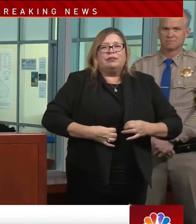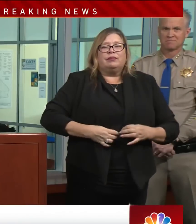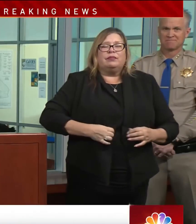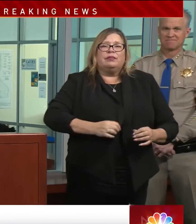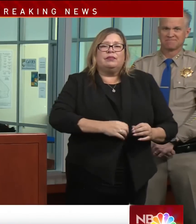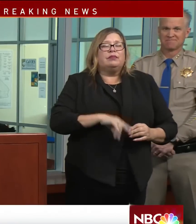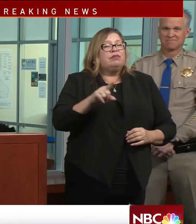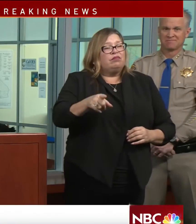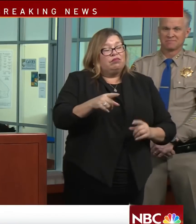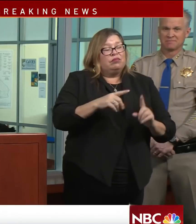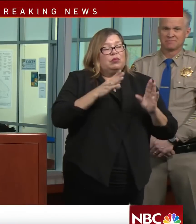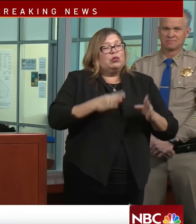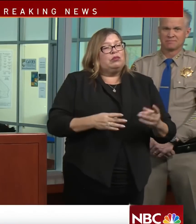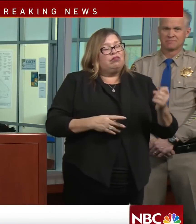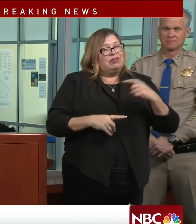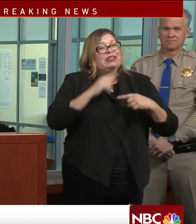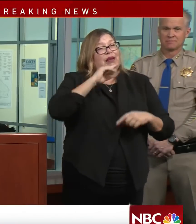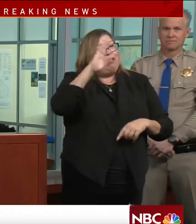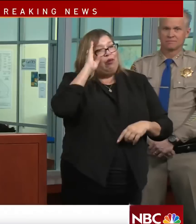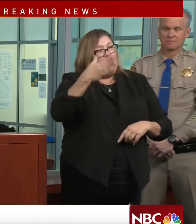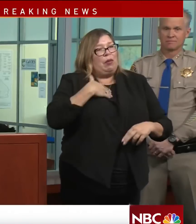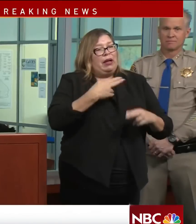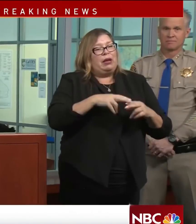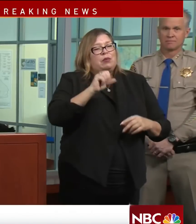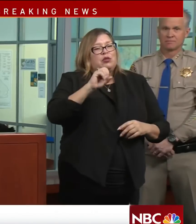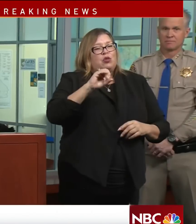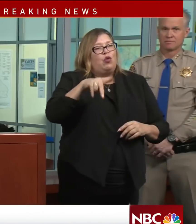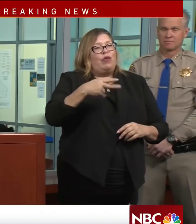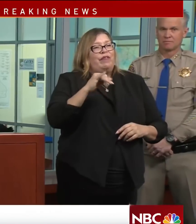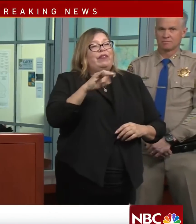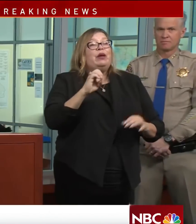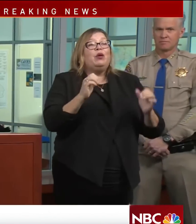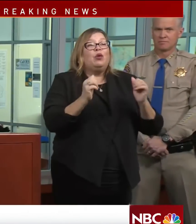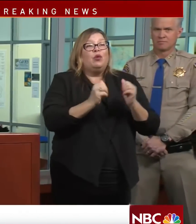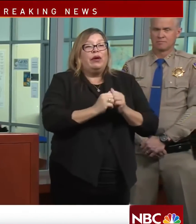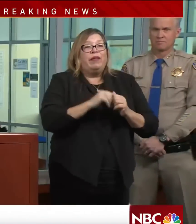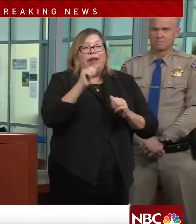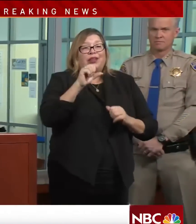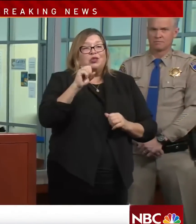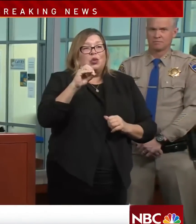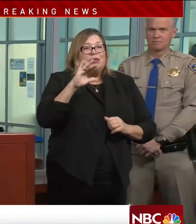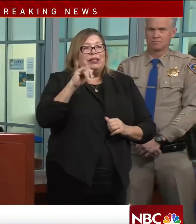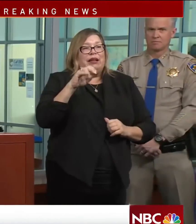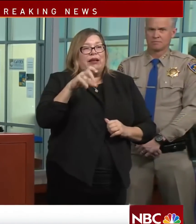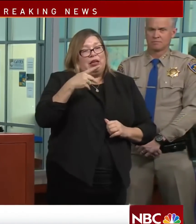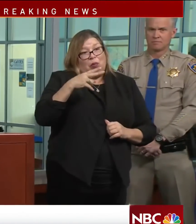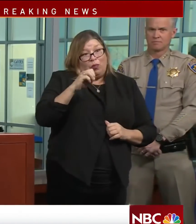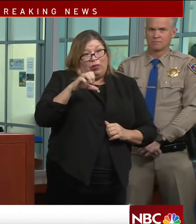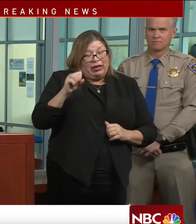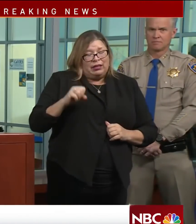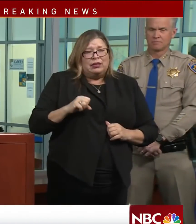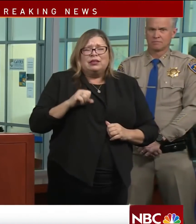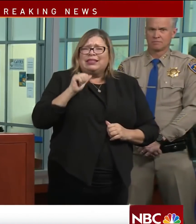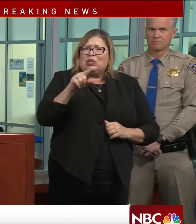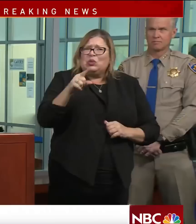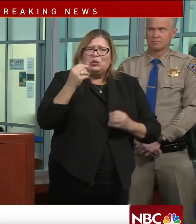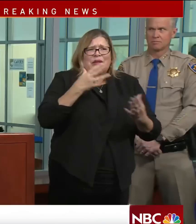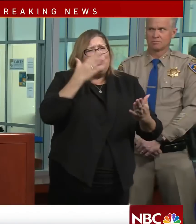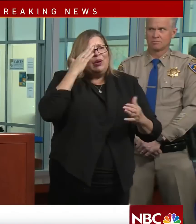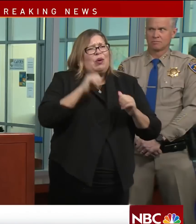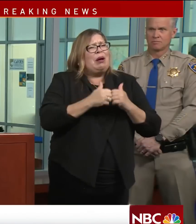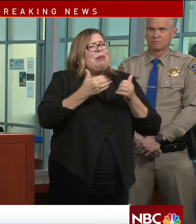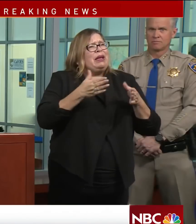Hi, I'm Sophie with the Associated Press. Can you tell me if we have a sense of how many people could be temporarily displaced